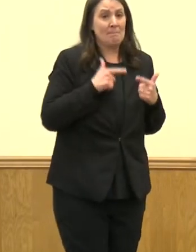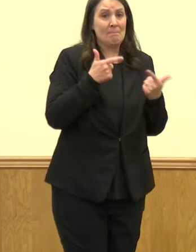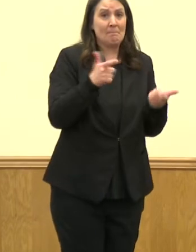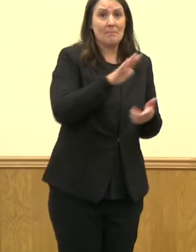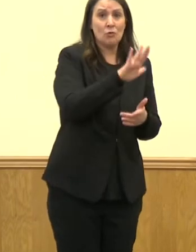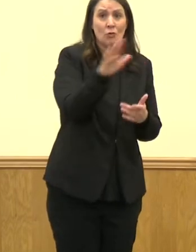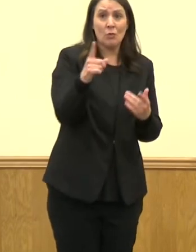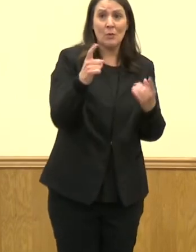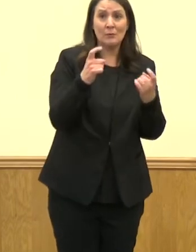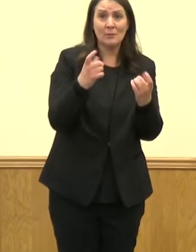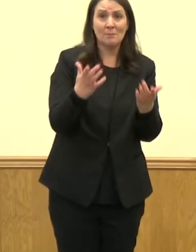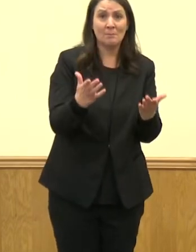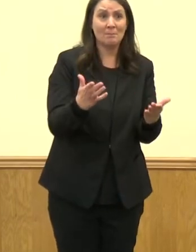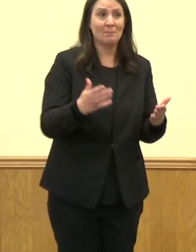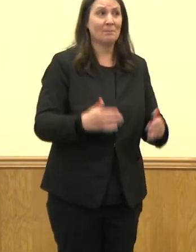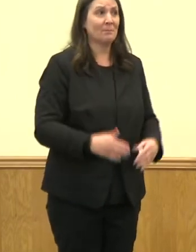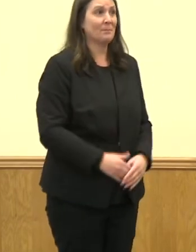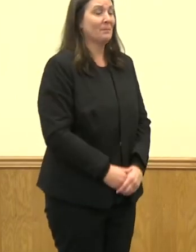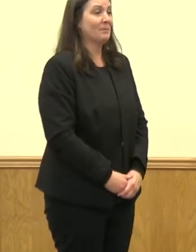might have.